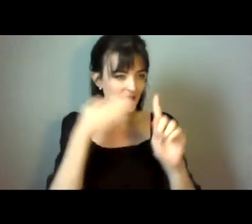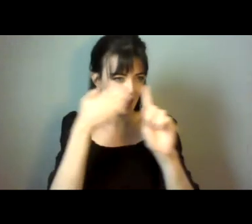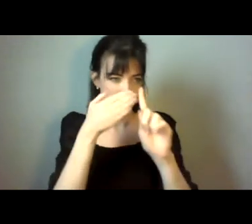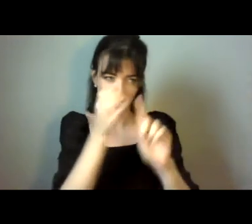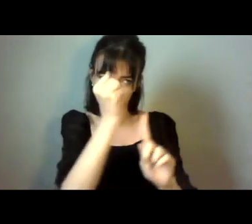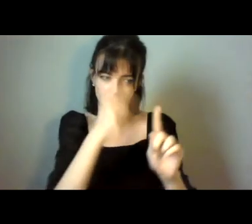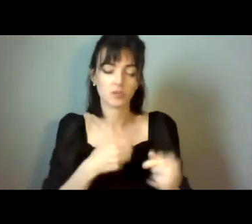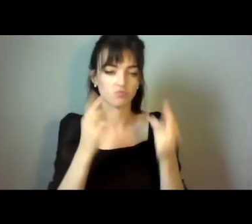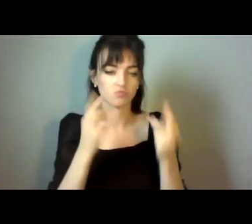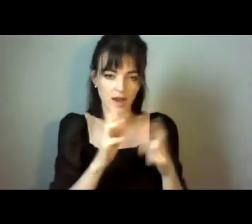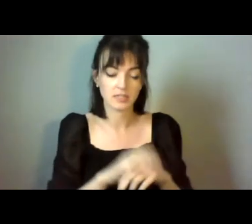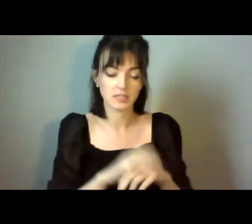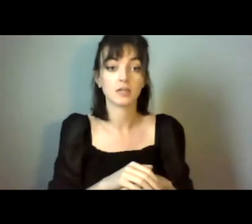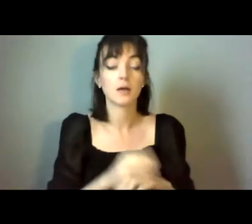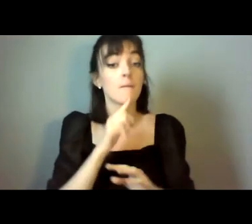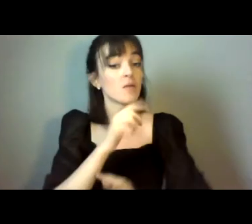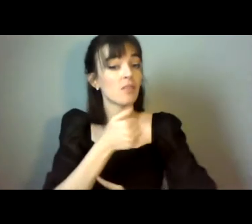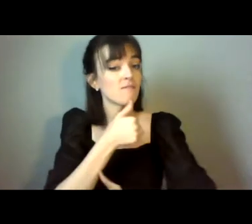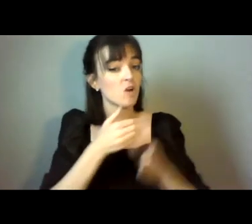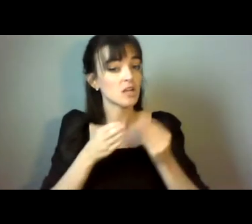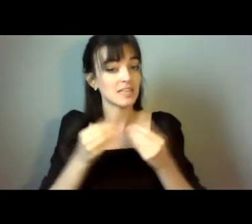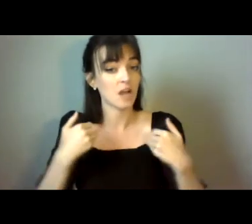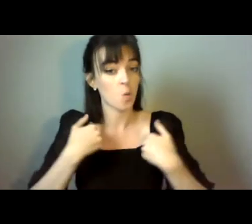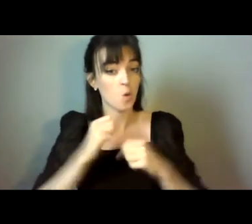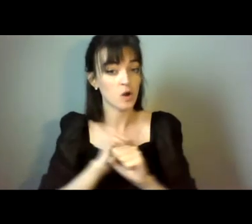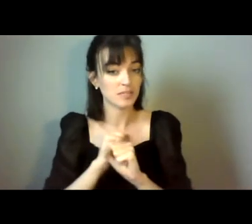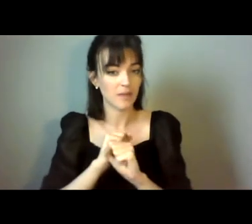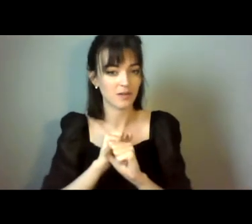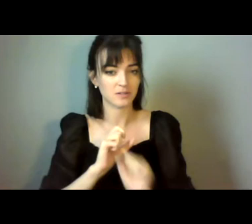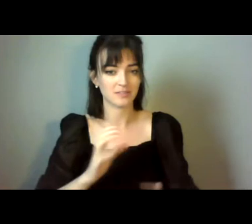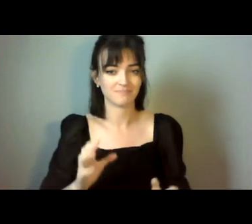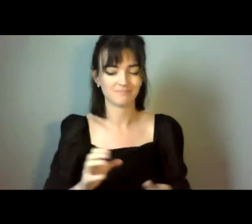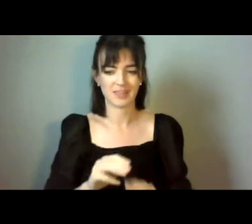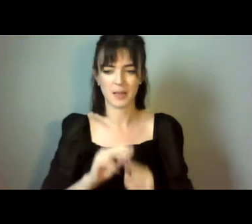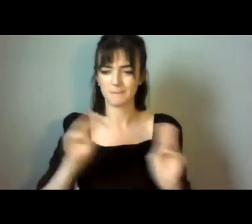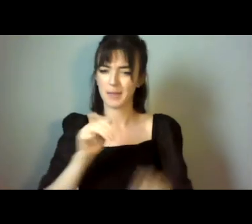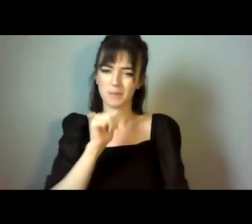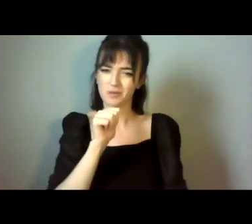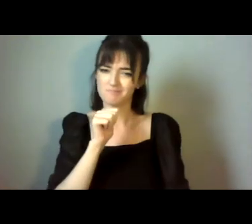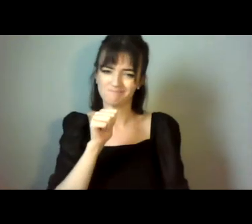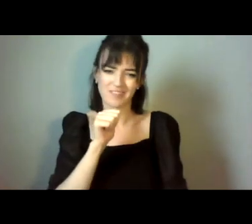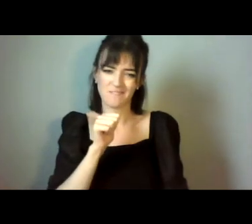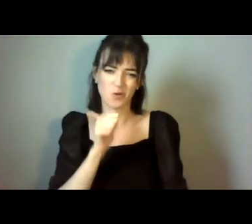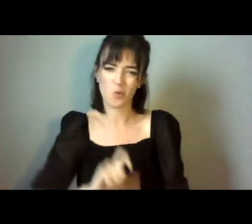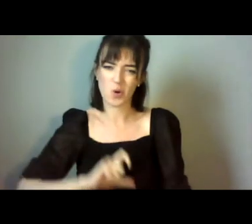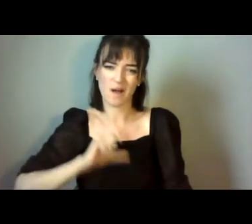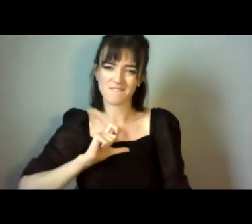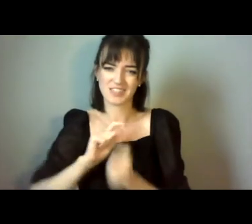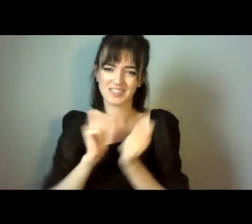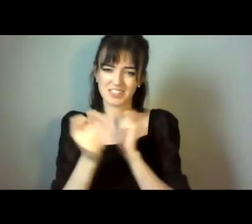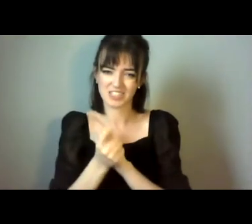So my first worry, though, is that confidence in the changes are slipping away and therefore people's willingness to embrace them.